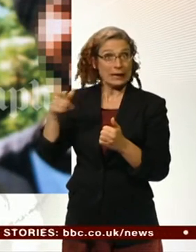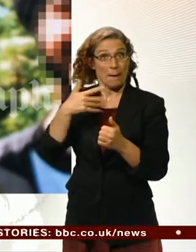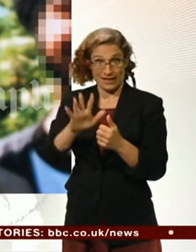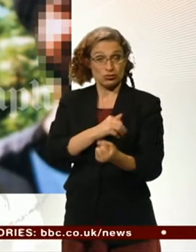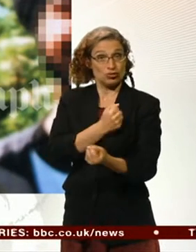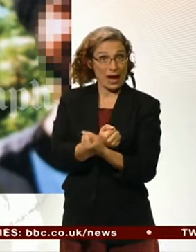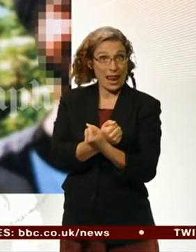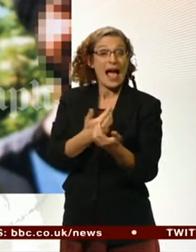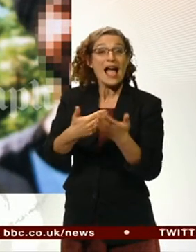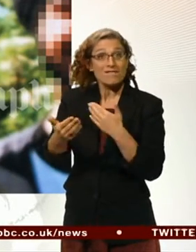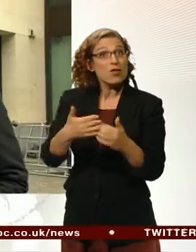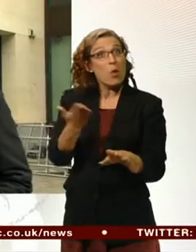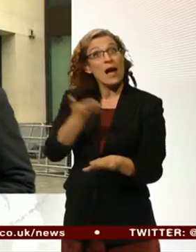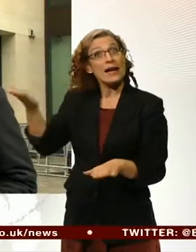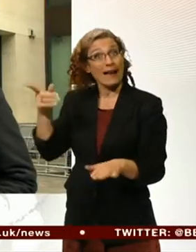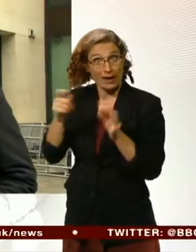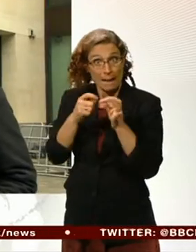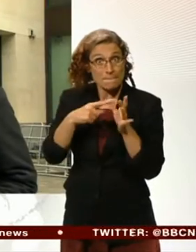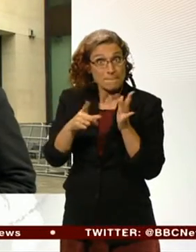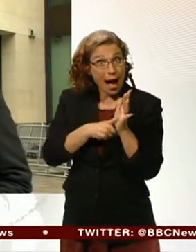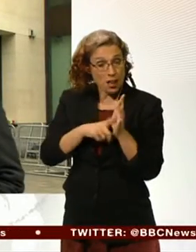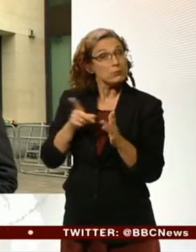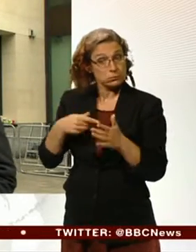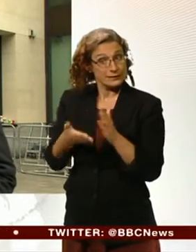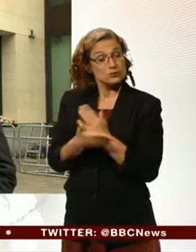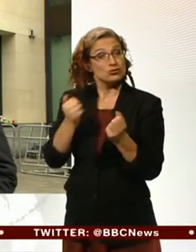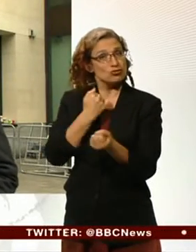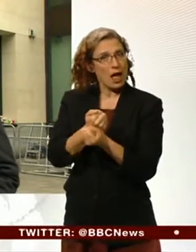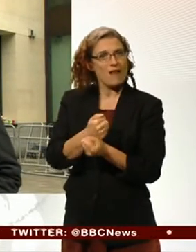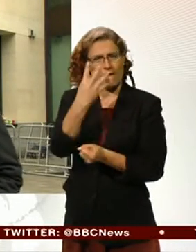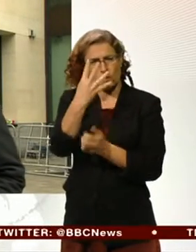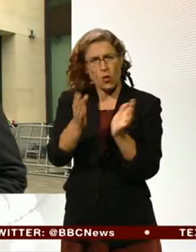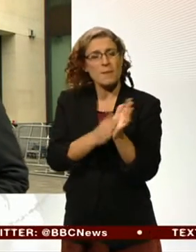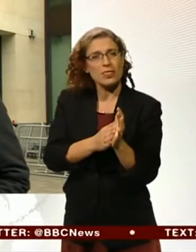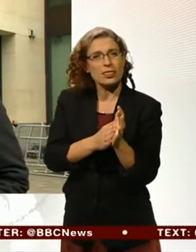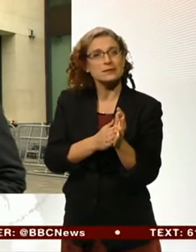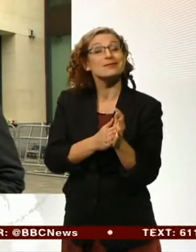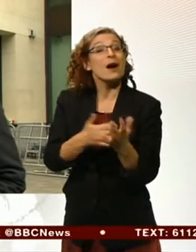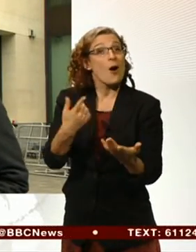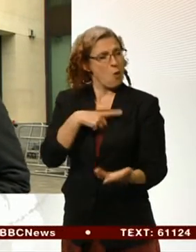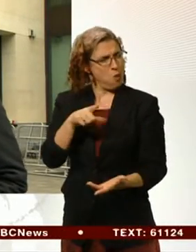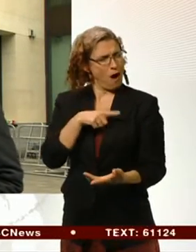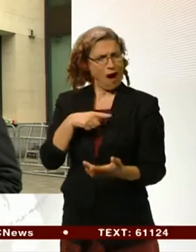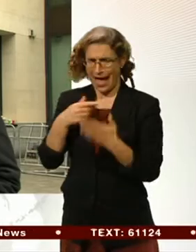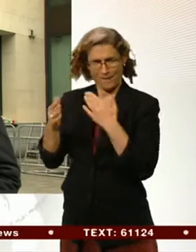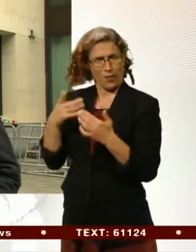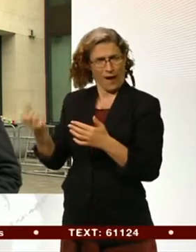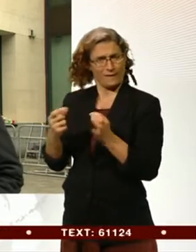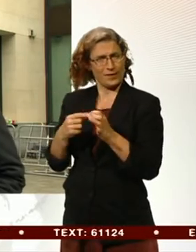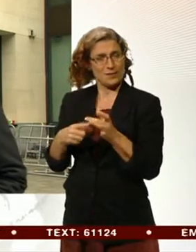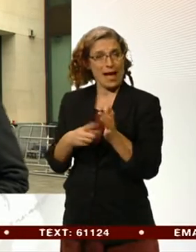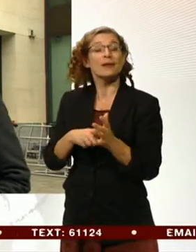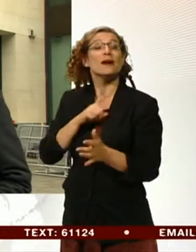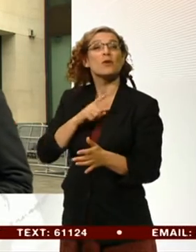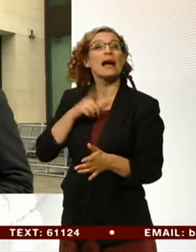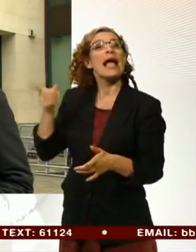spite of being granted bail for the last four months. And the reason for that is one of the conditions of that bail was that he put up £5